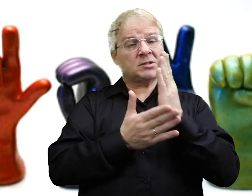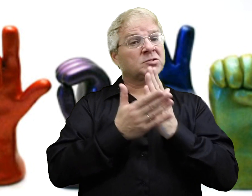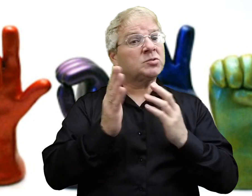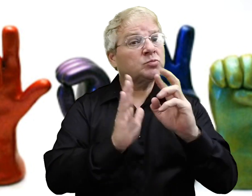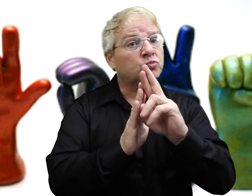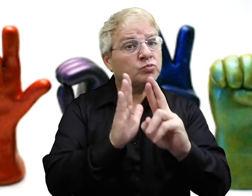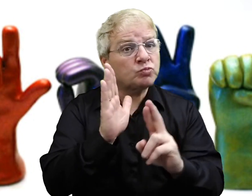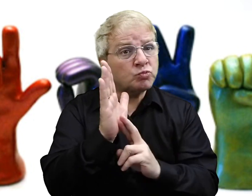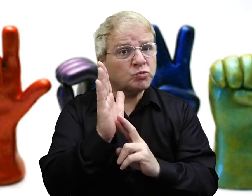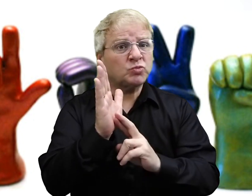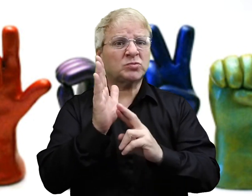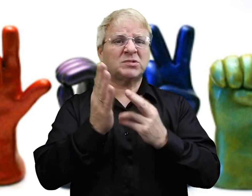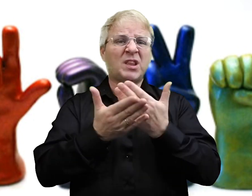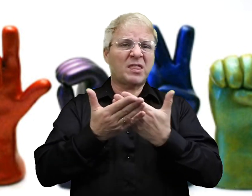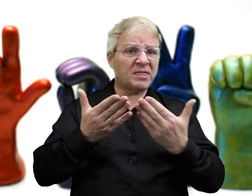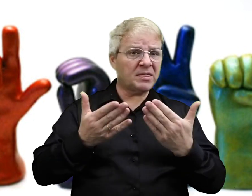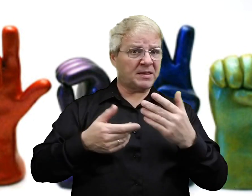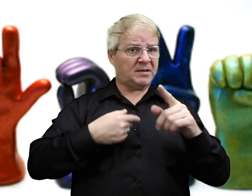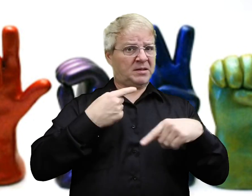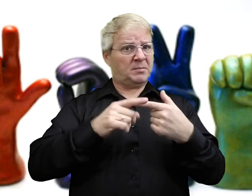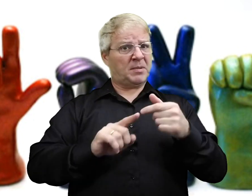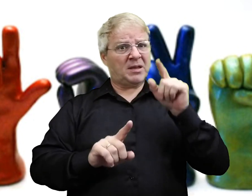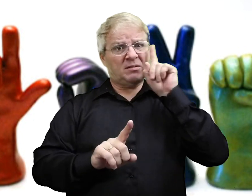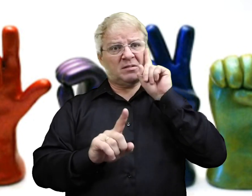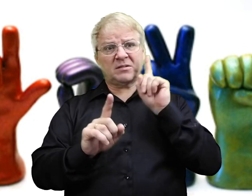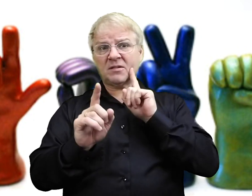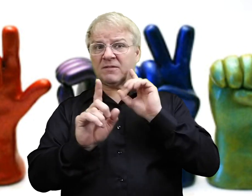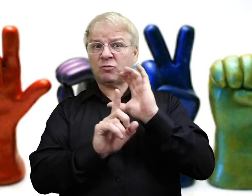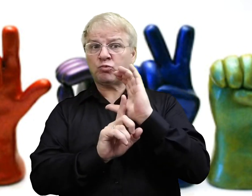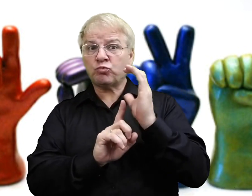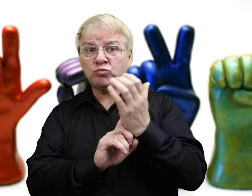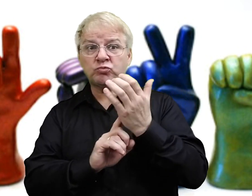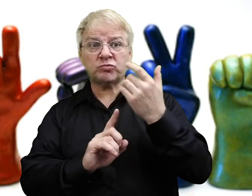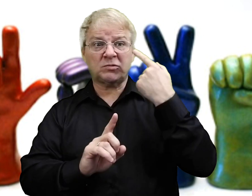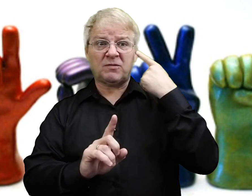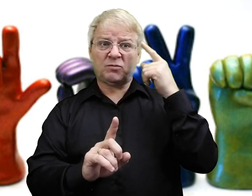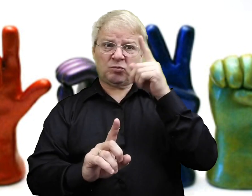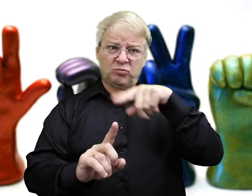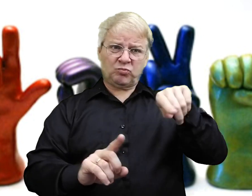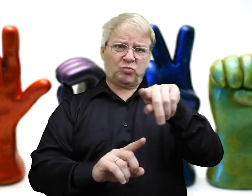So, in knowing that, there are some rules and things about Deaf culture.